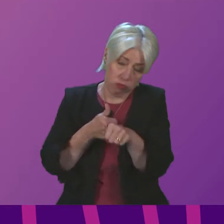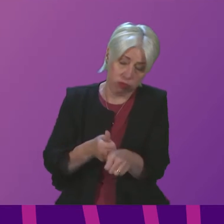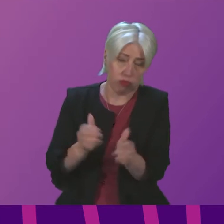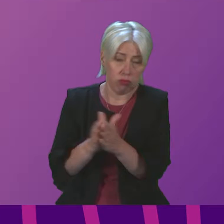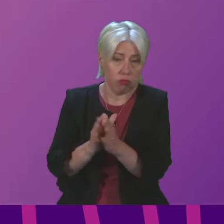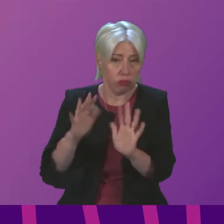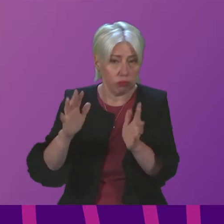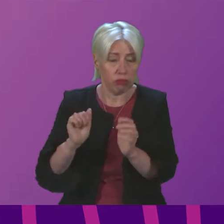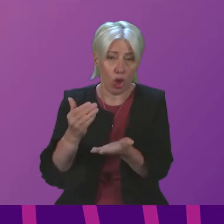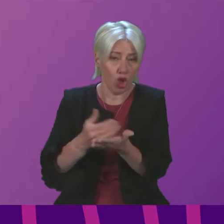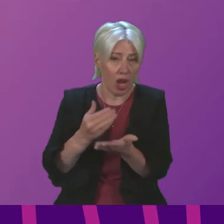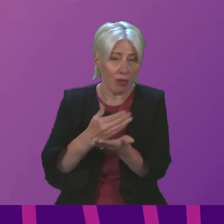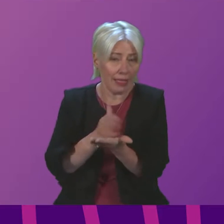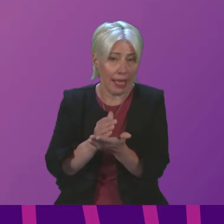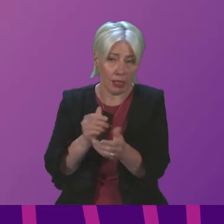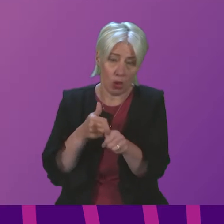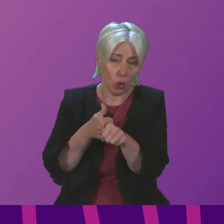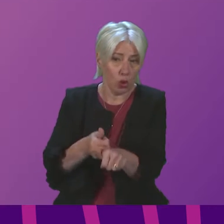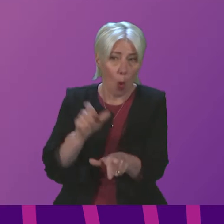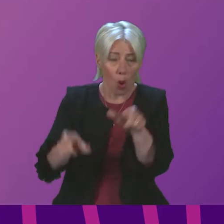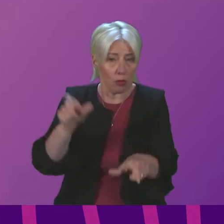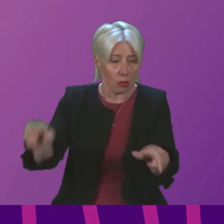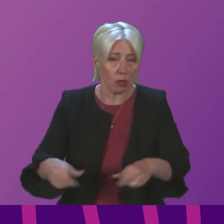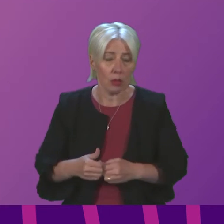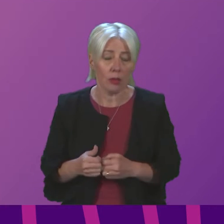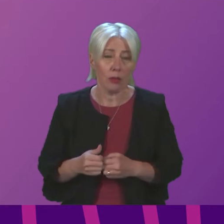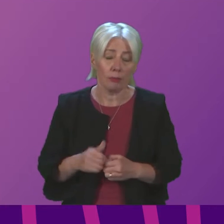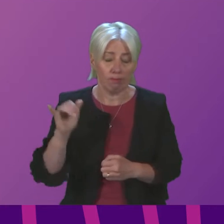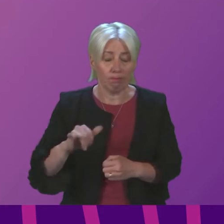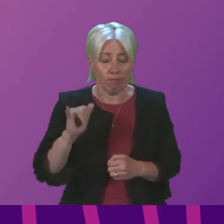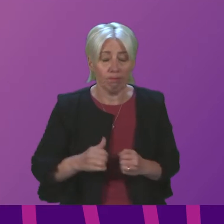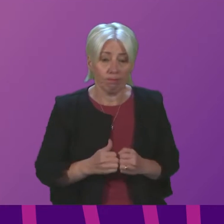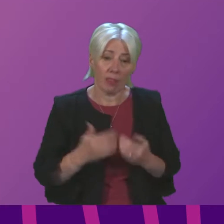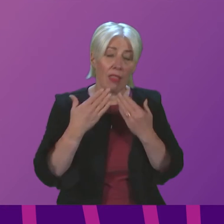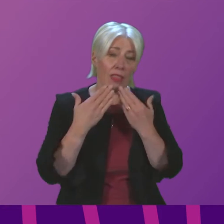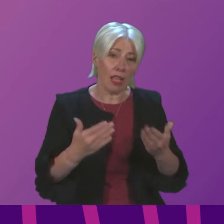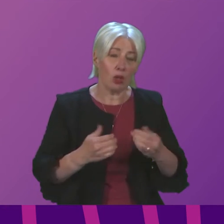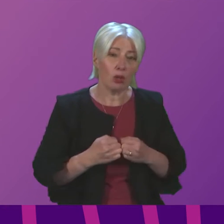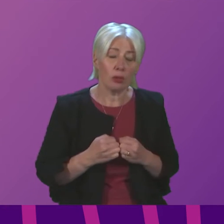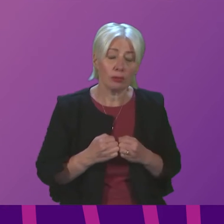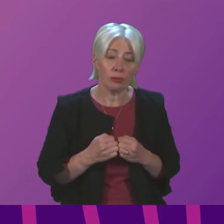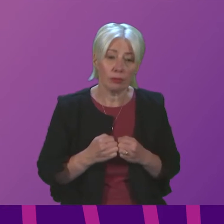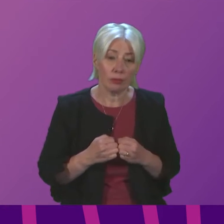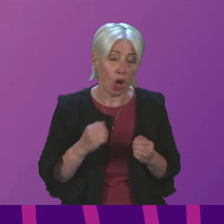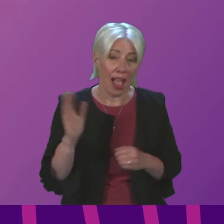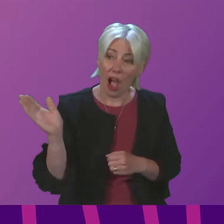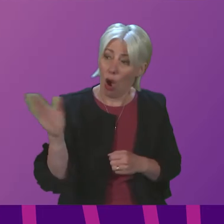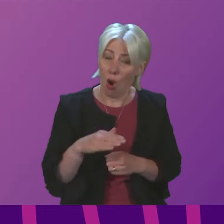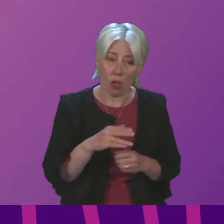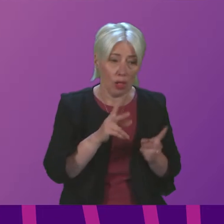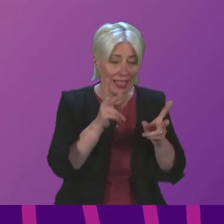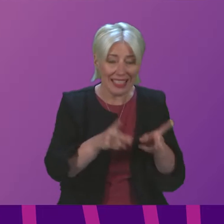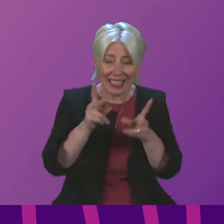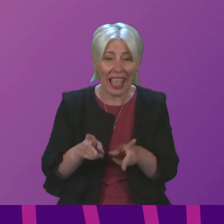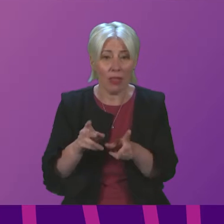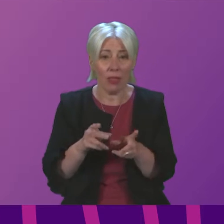working to support our most vulnerable people. Paul McLennan. Thank you, Presiding Officer. I would agree, of course, every death of a person experience